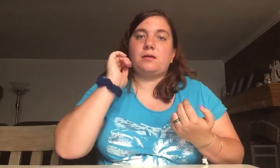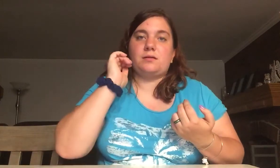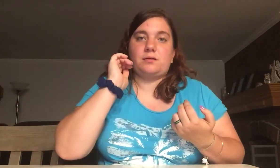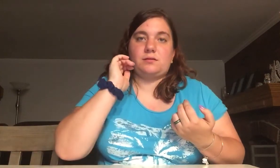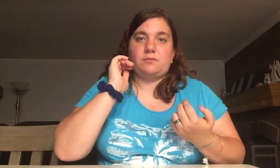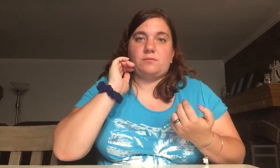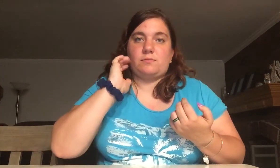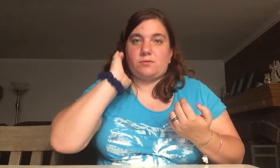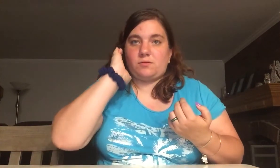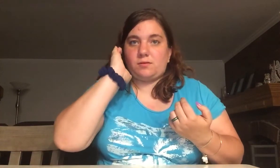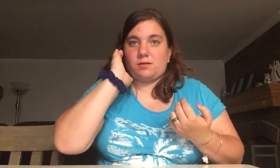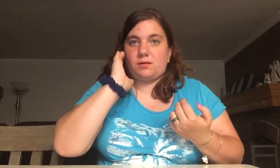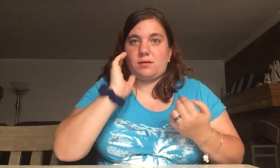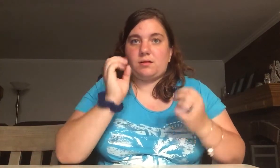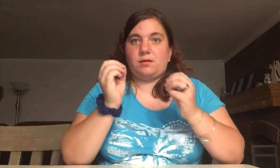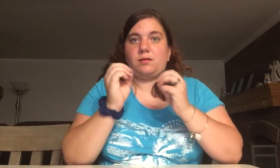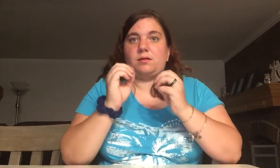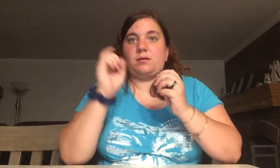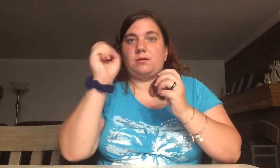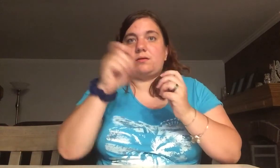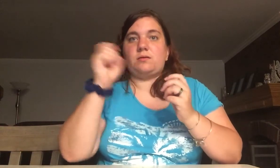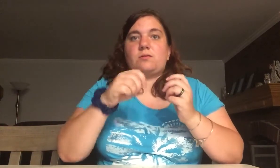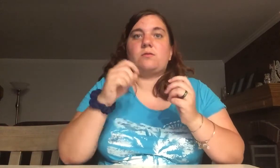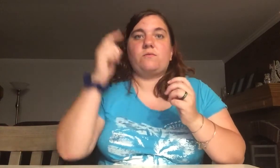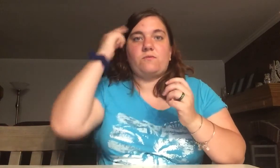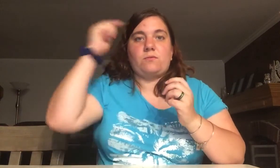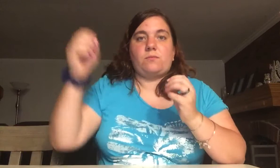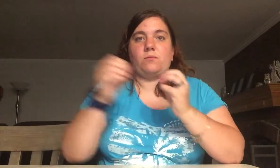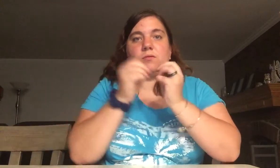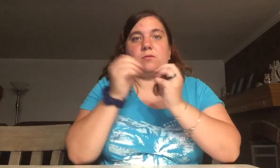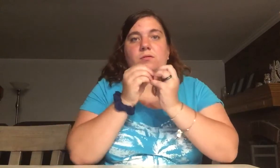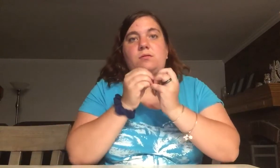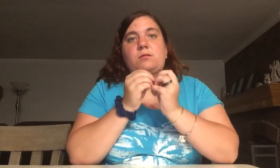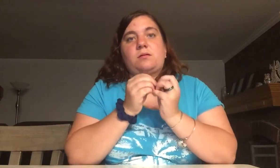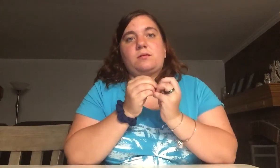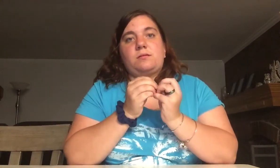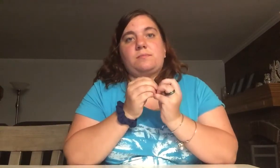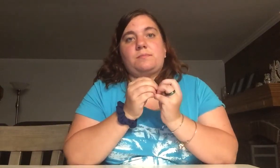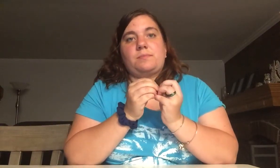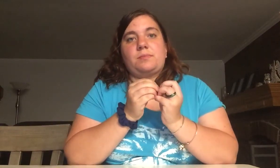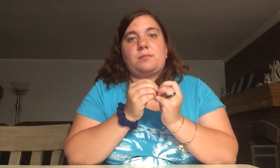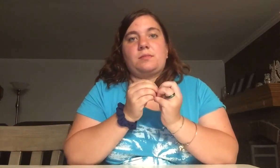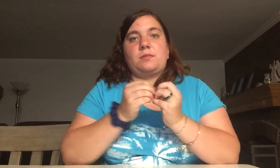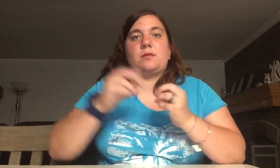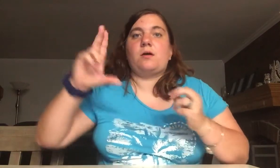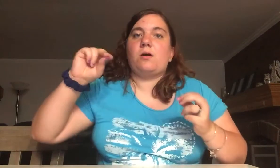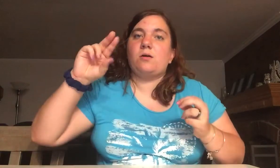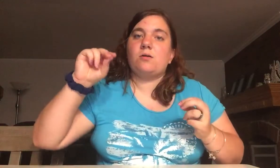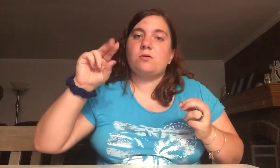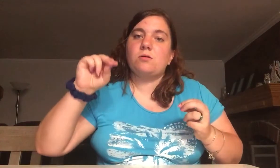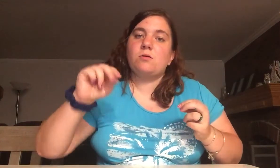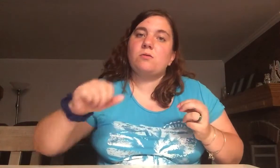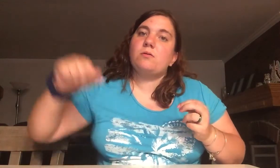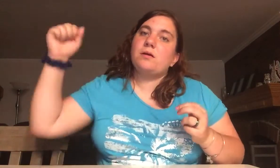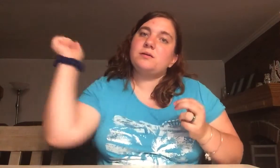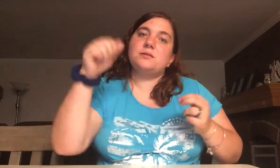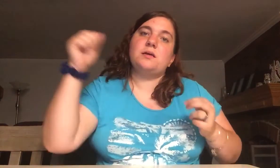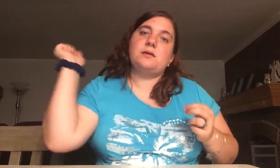ask for more, no, yeah,